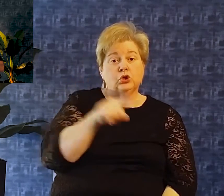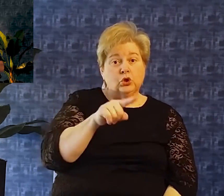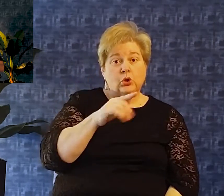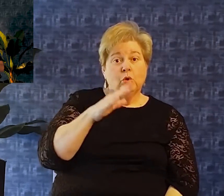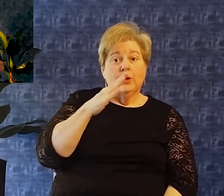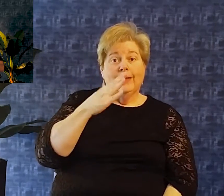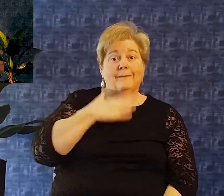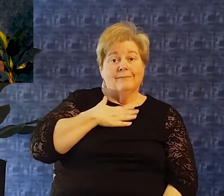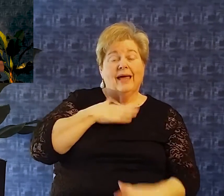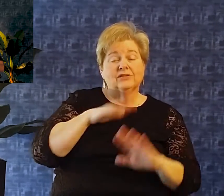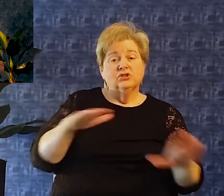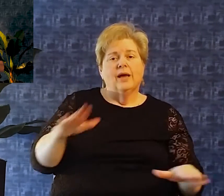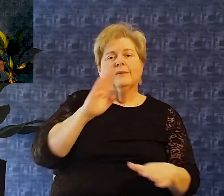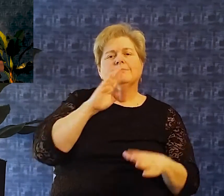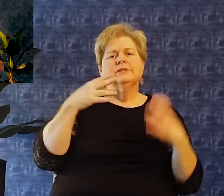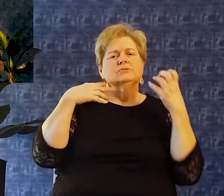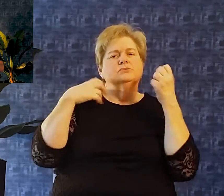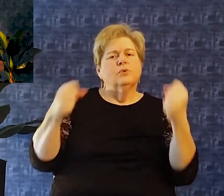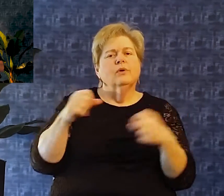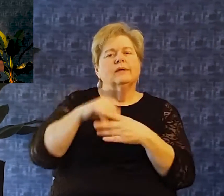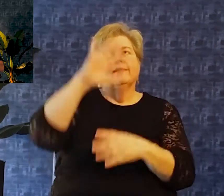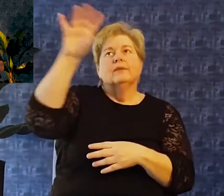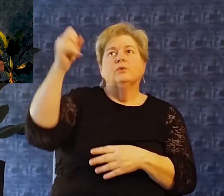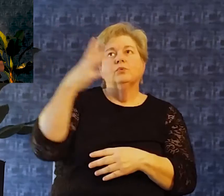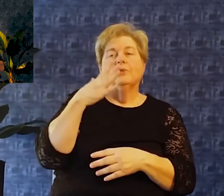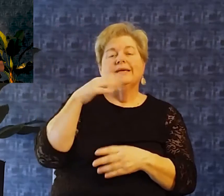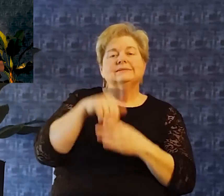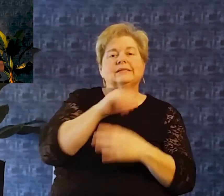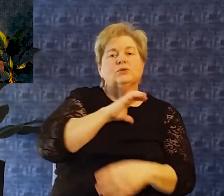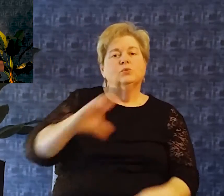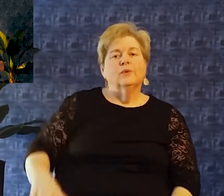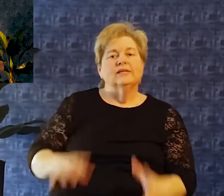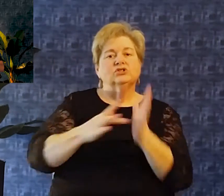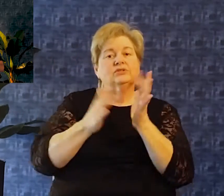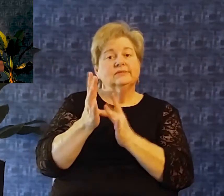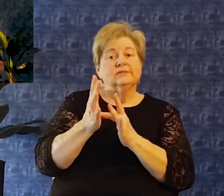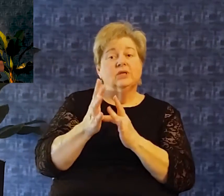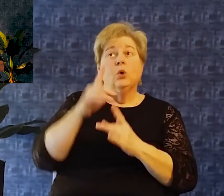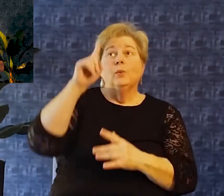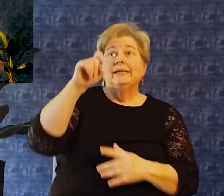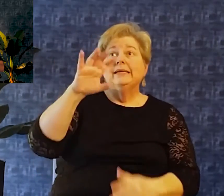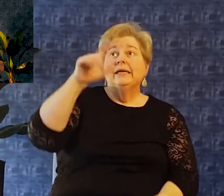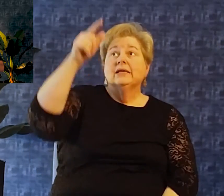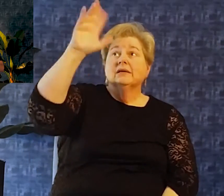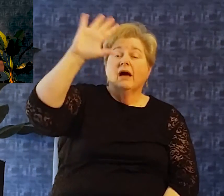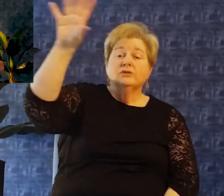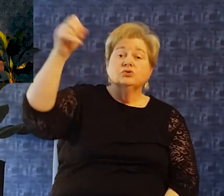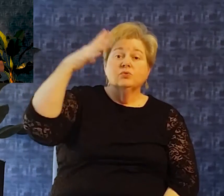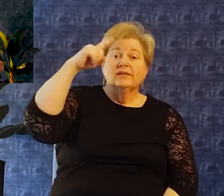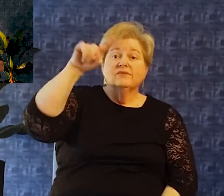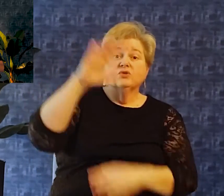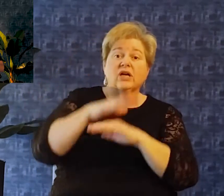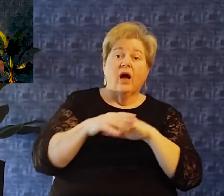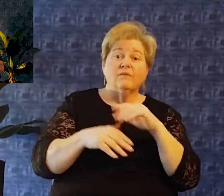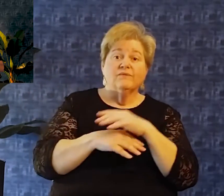child be strengthened by the grace that is in christ jesus We need god's grace for